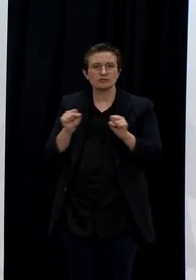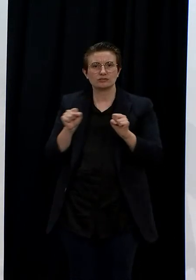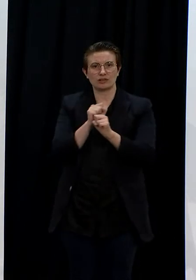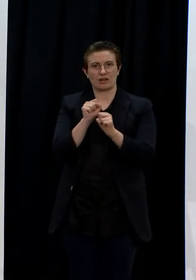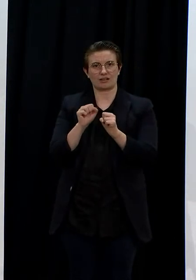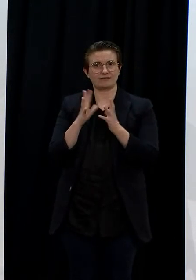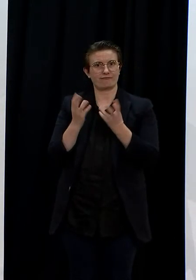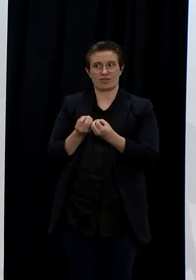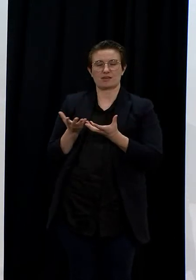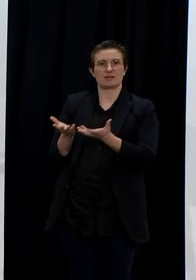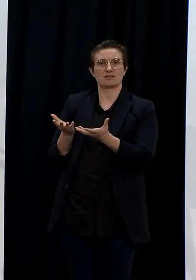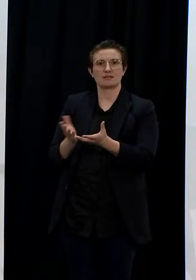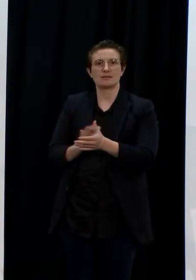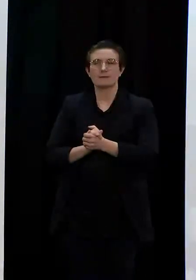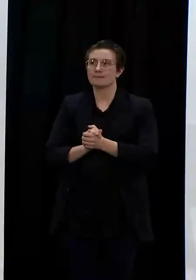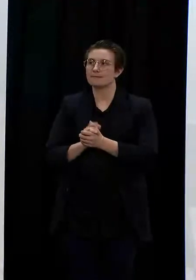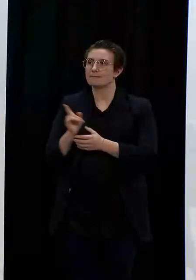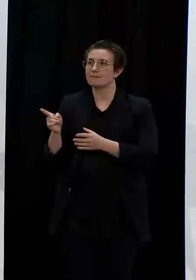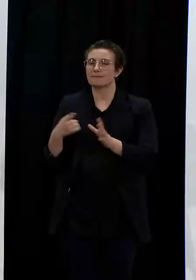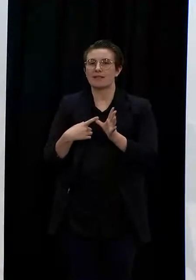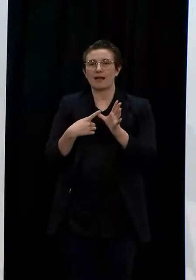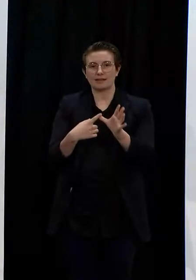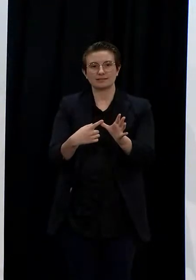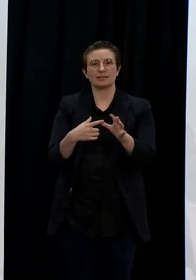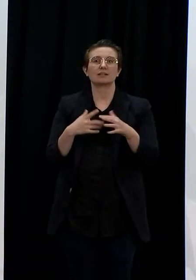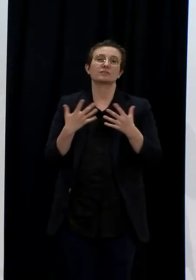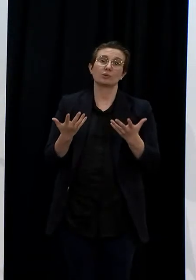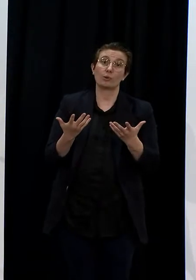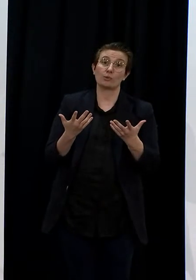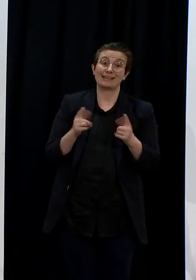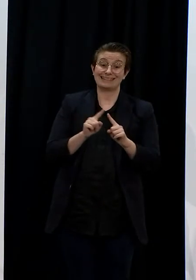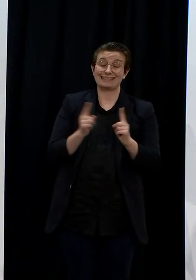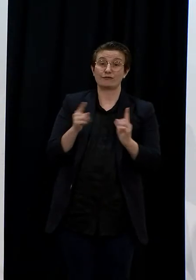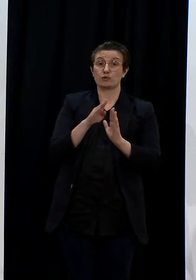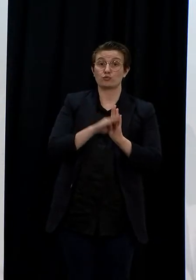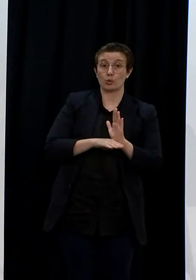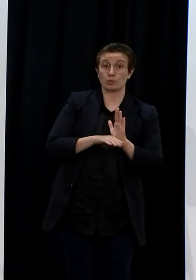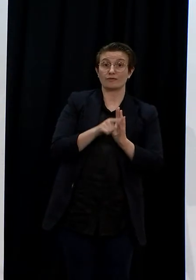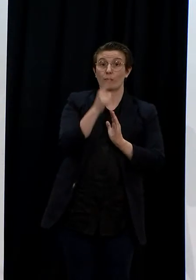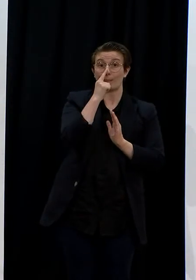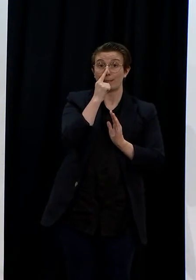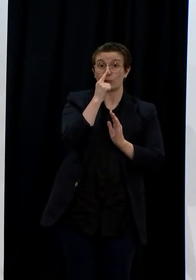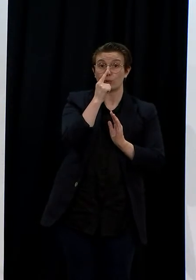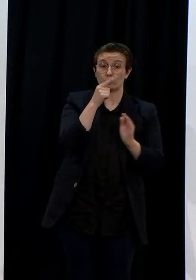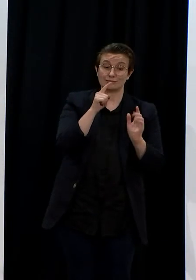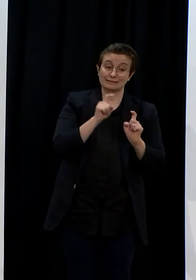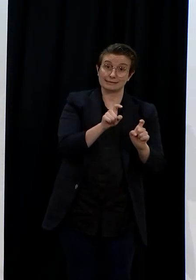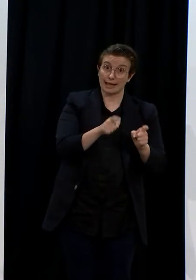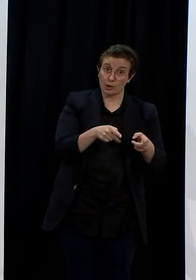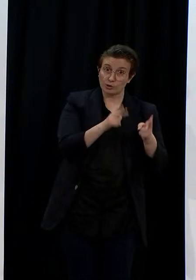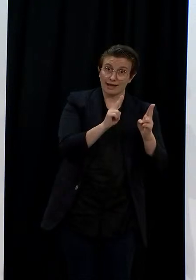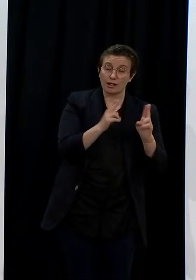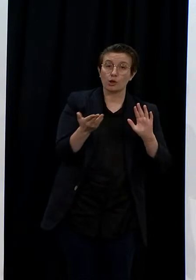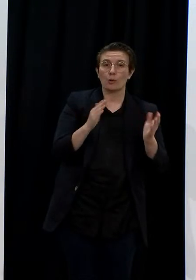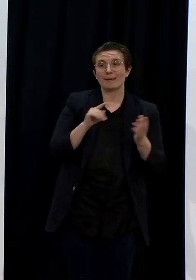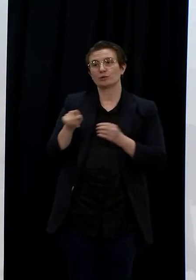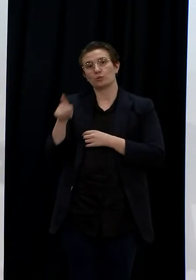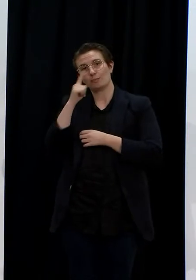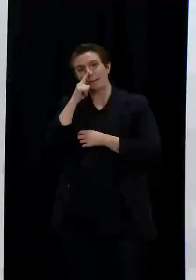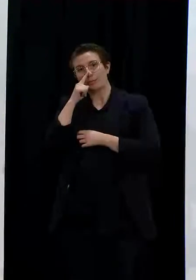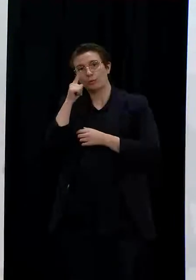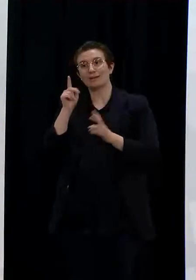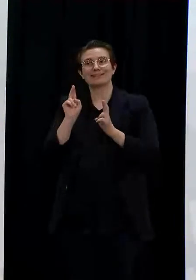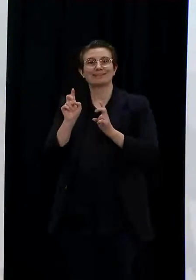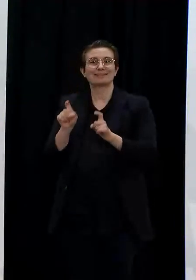people who are COVID positive around their ability to move around facilities but our teams and our managed isolation